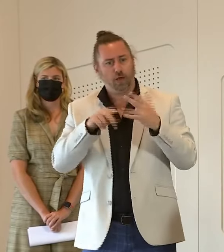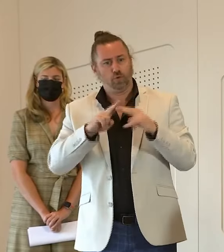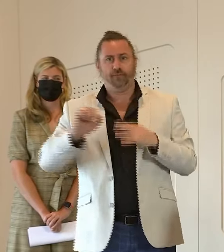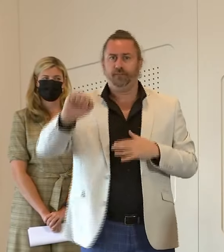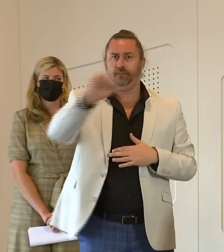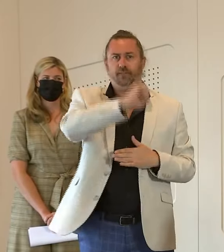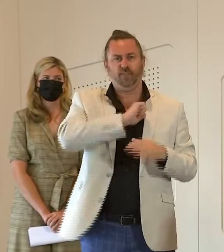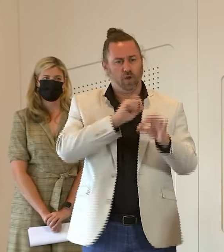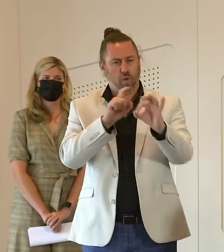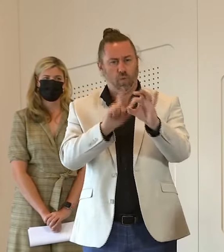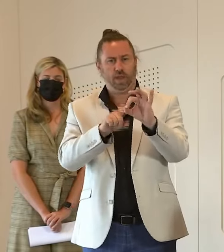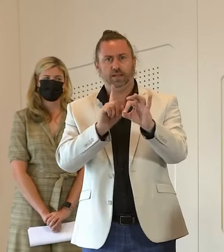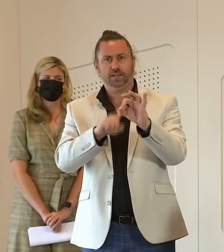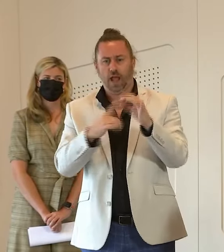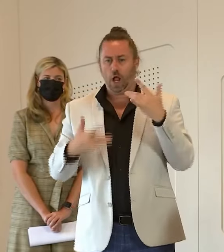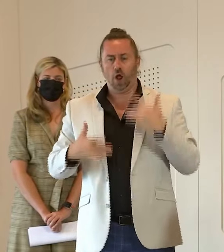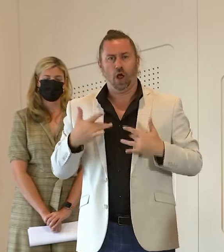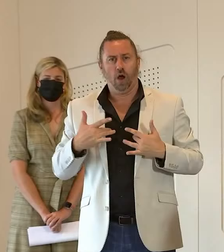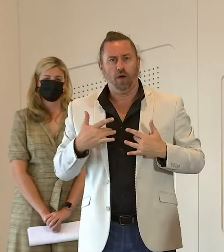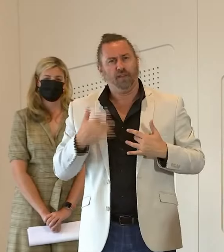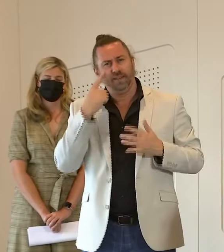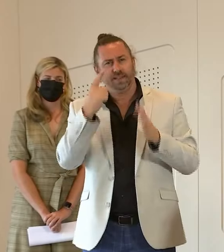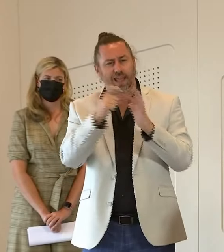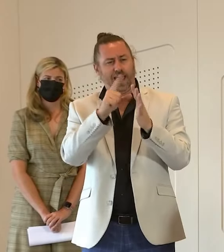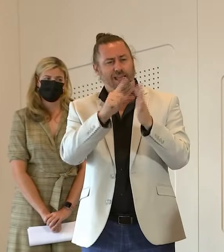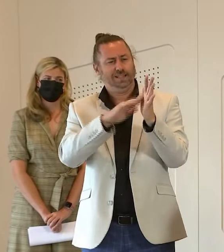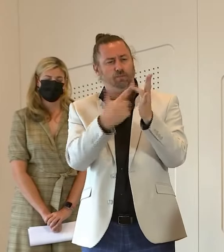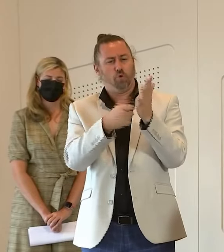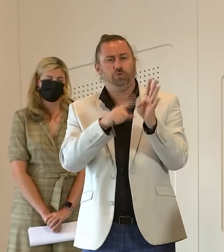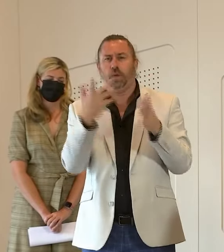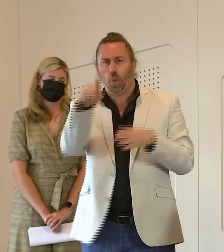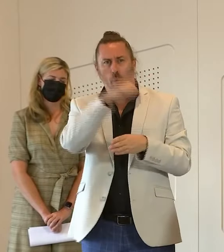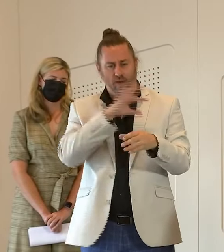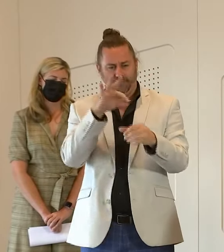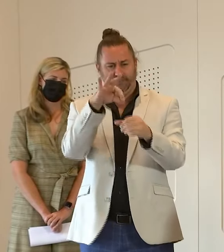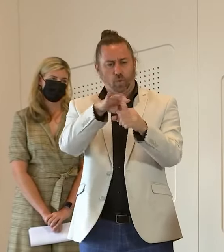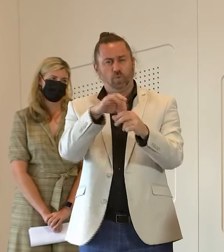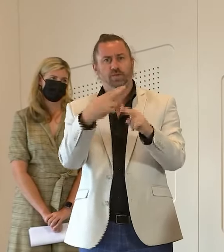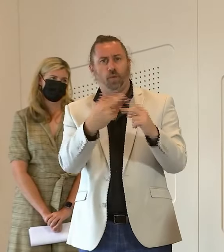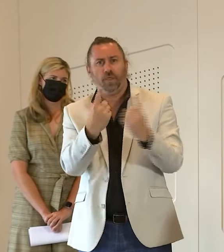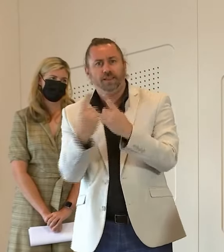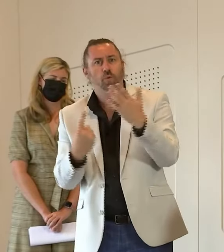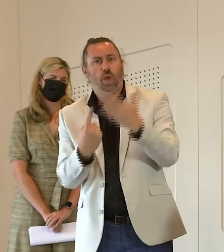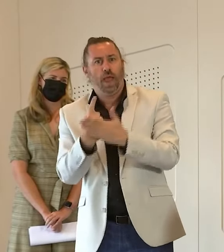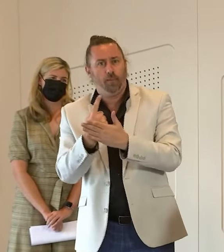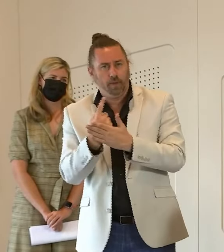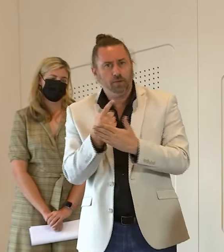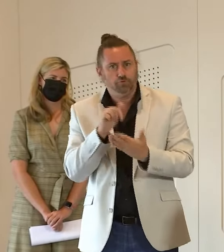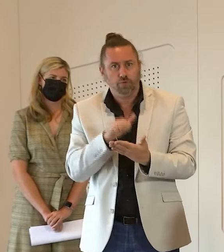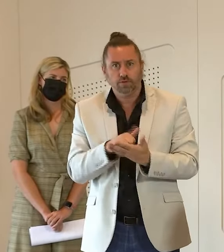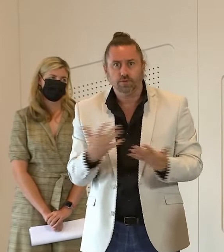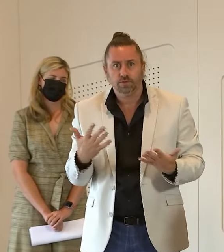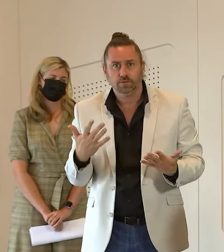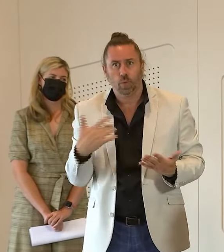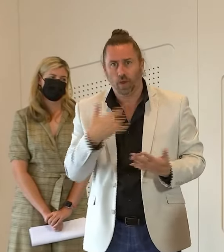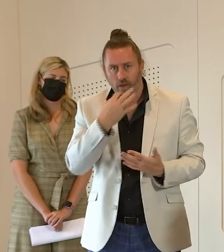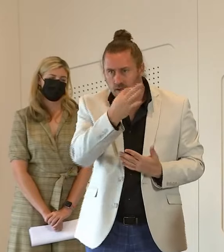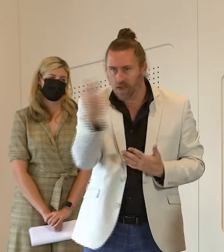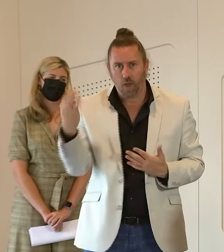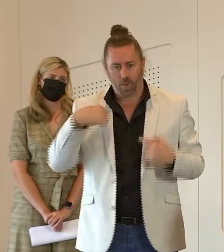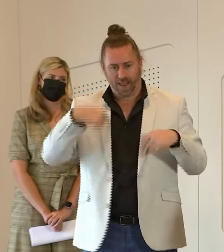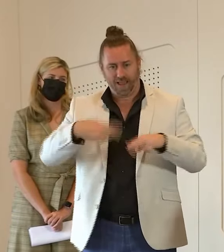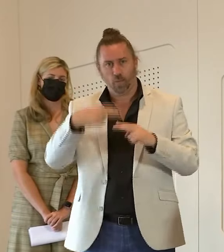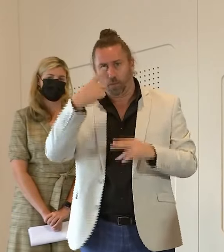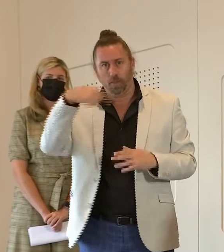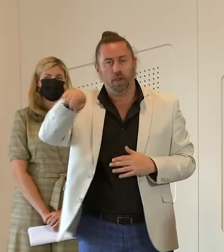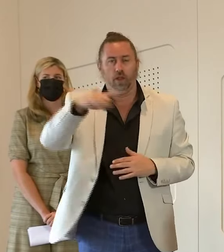speaking about this at length over the past few days i said to the people of queensland that cabinet would give serious consideration to this issue and